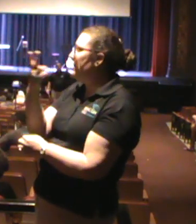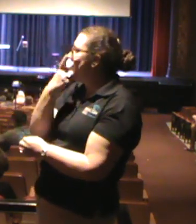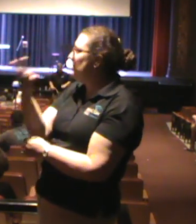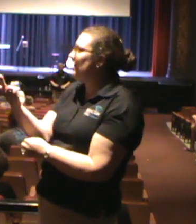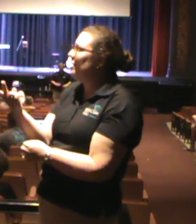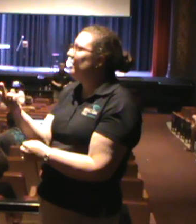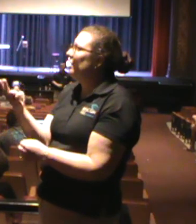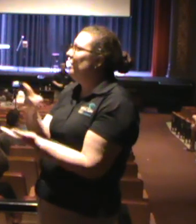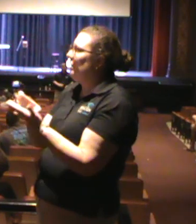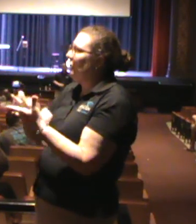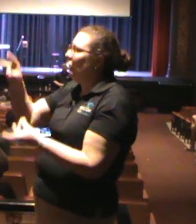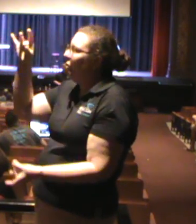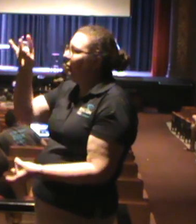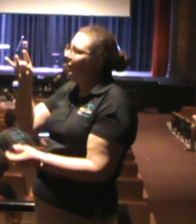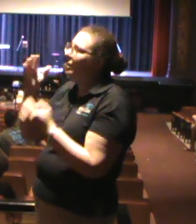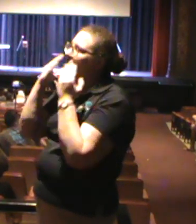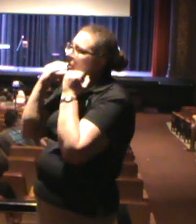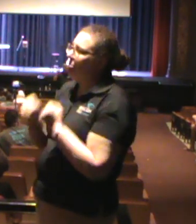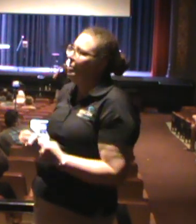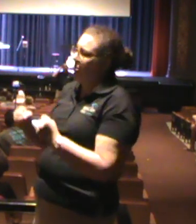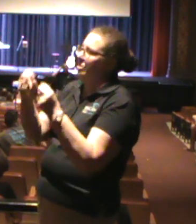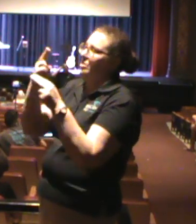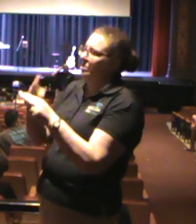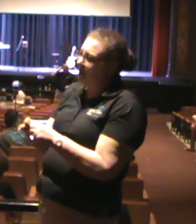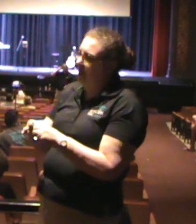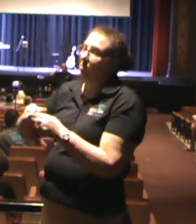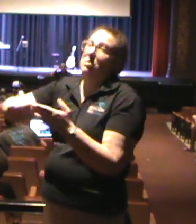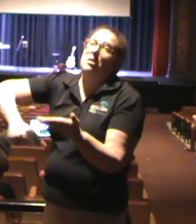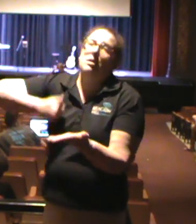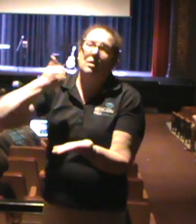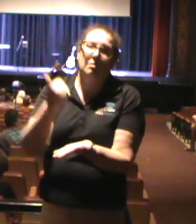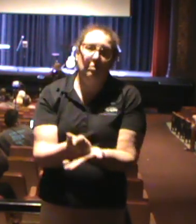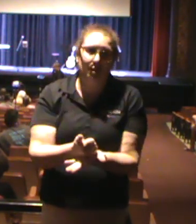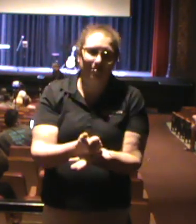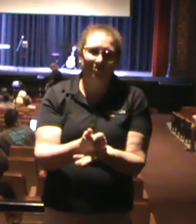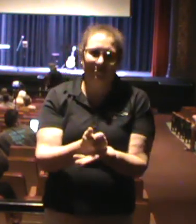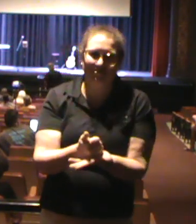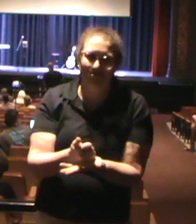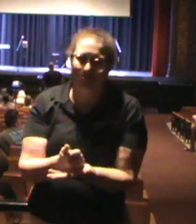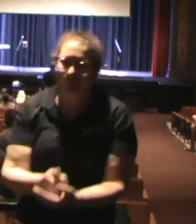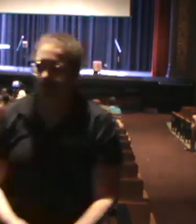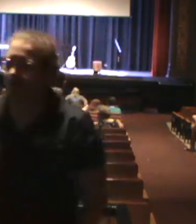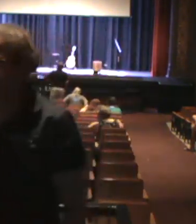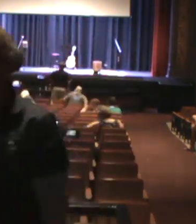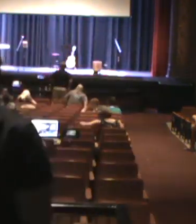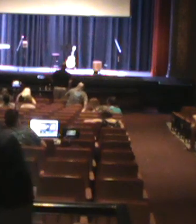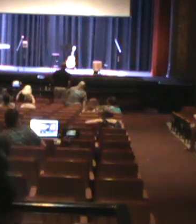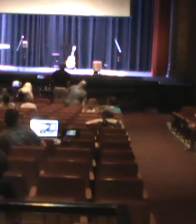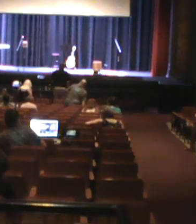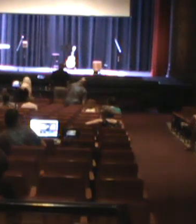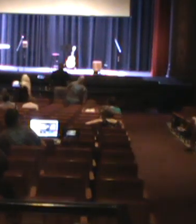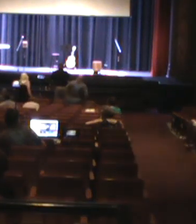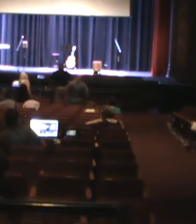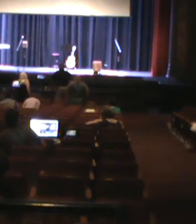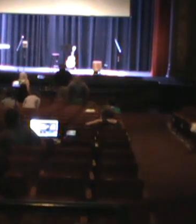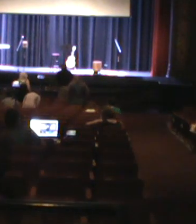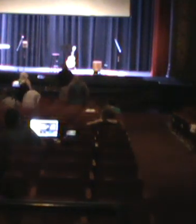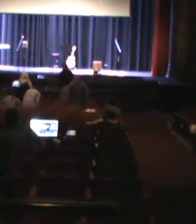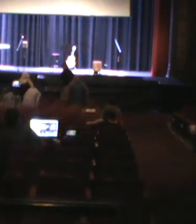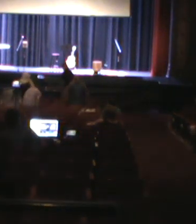Jesus' holy and precious name we pray with you. Amen. Please stand and respond as the Lord speaks. Amen. Amen.